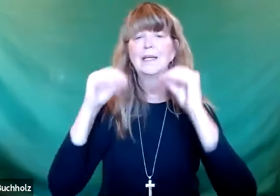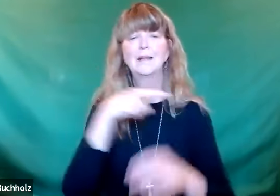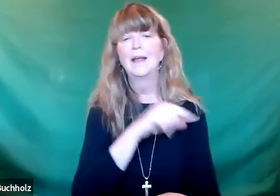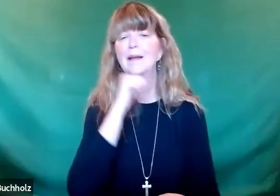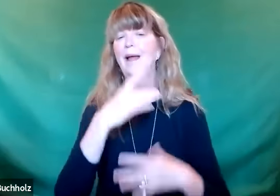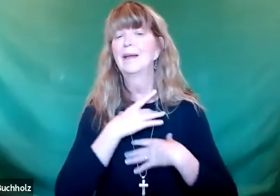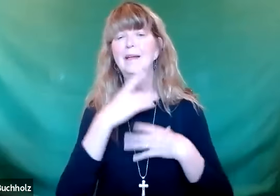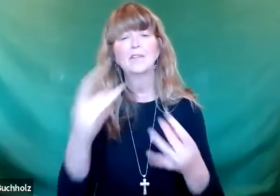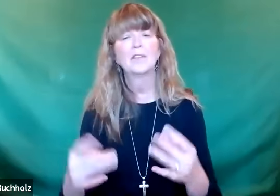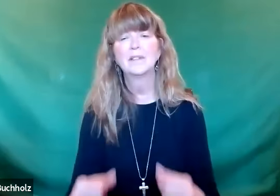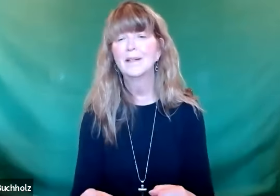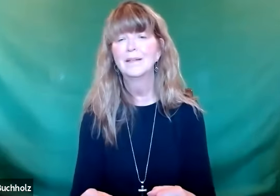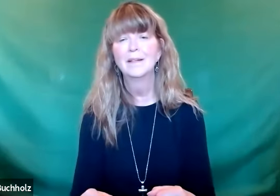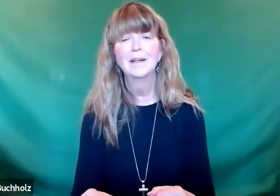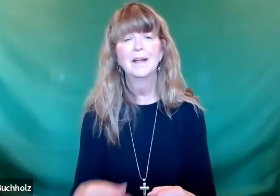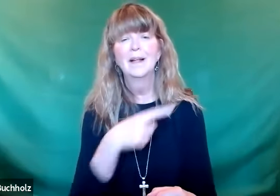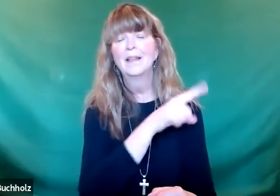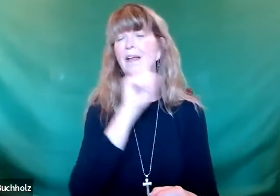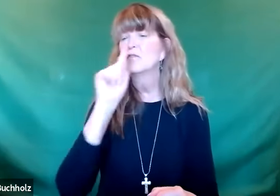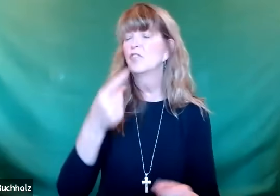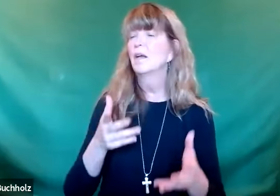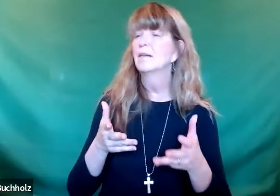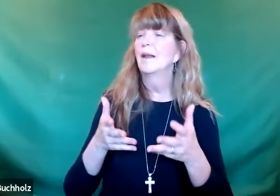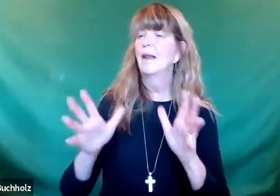they don't want anyone to teach them, they're just not interested.